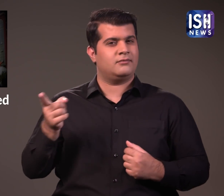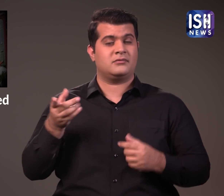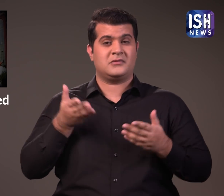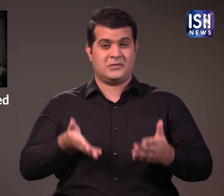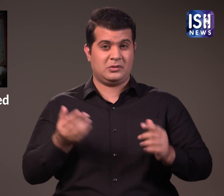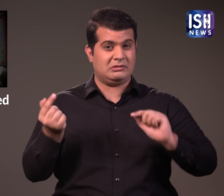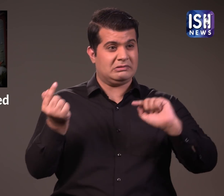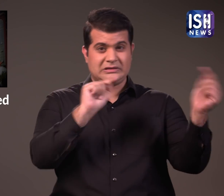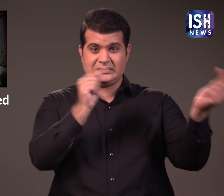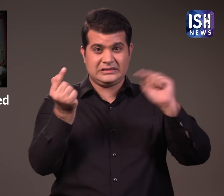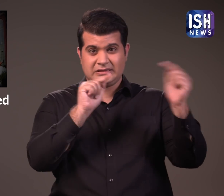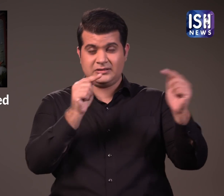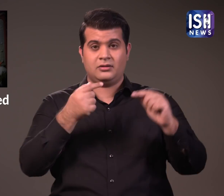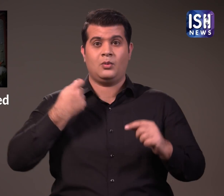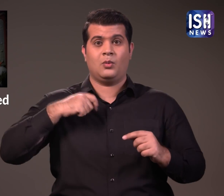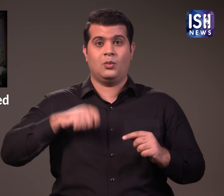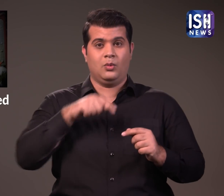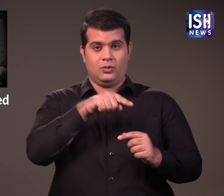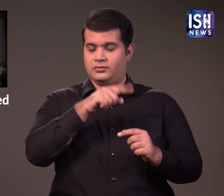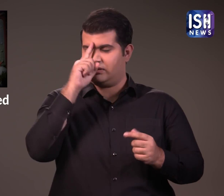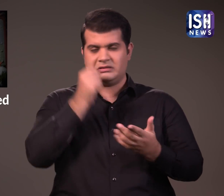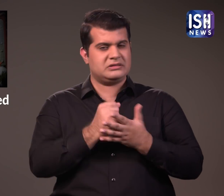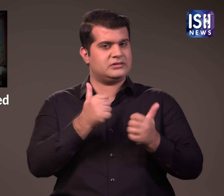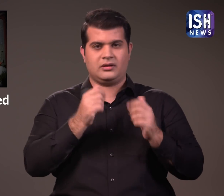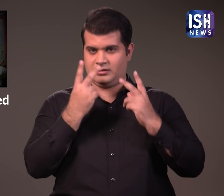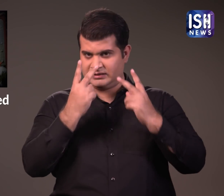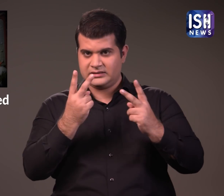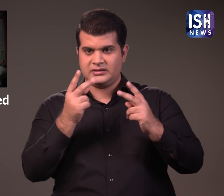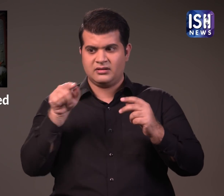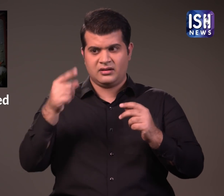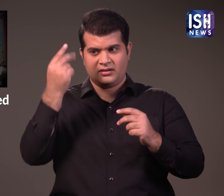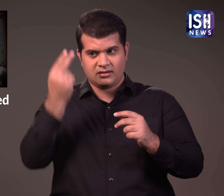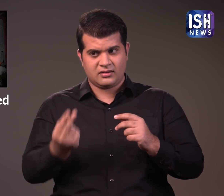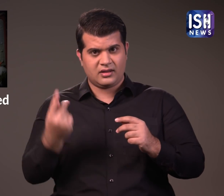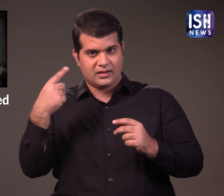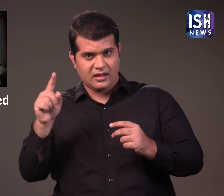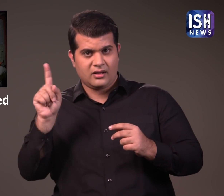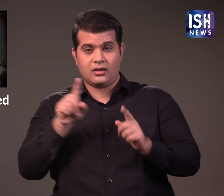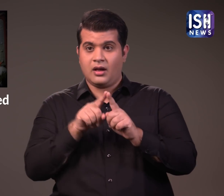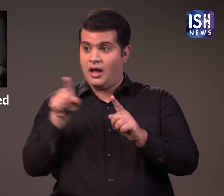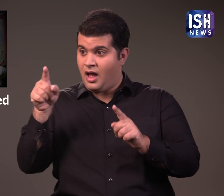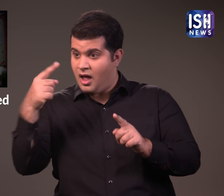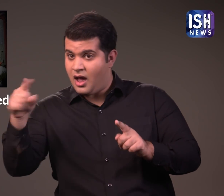The court said it will examine whether the plea has any merits and if not, it will dispose of the matter. The